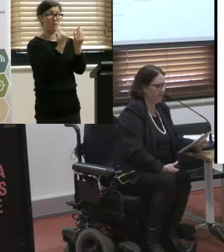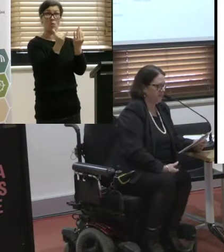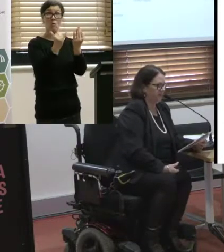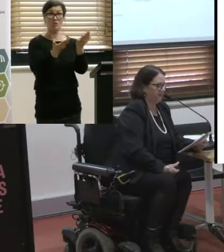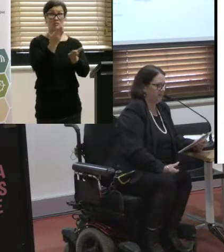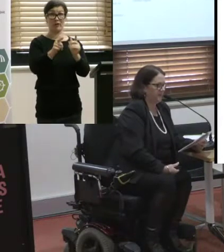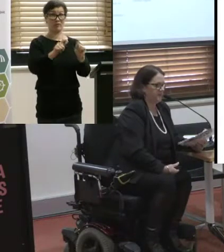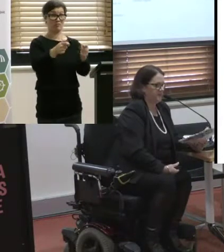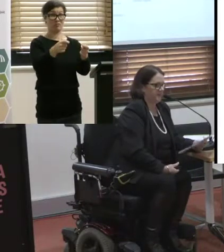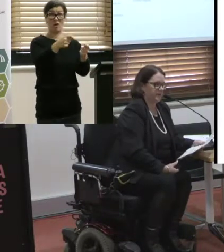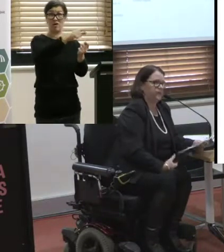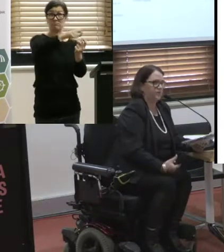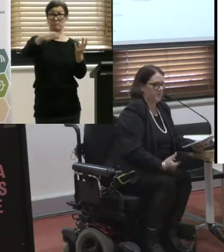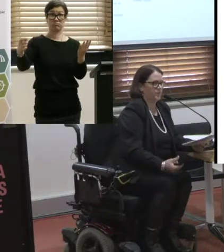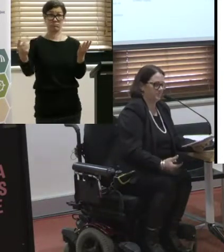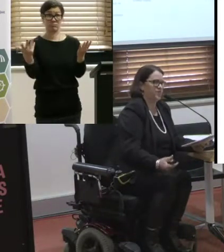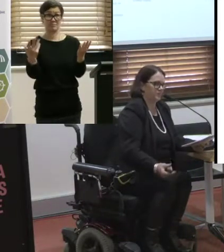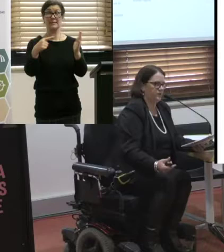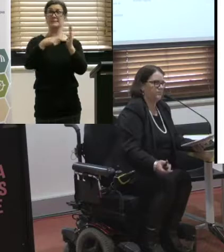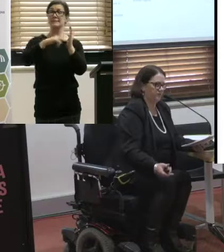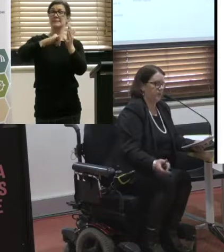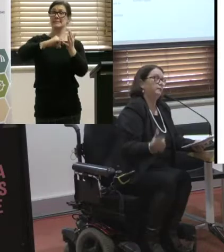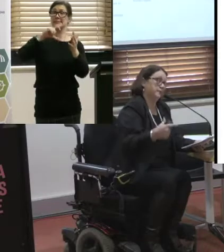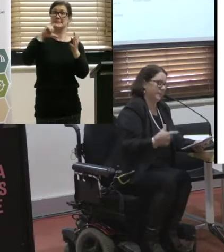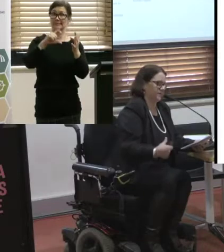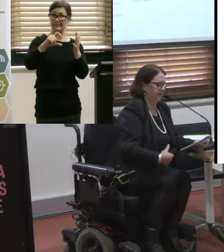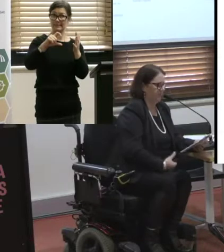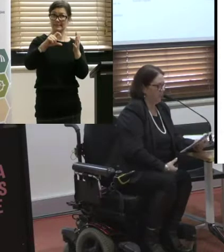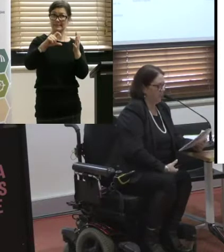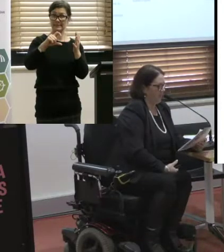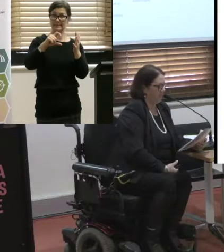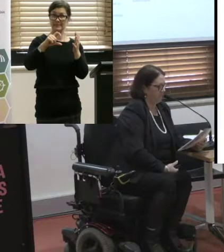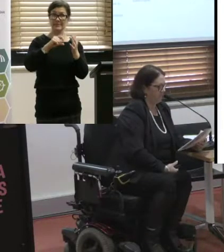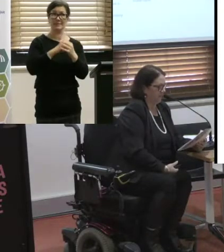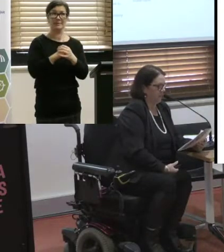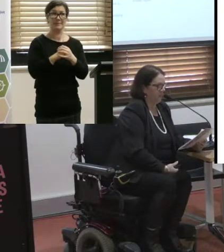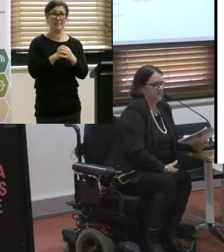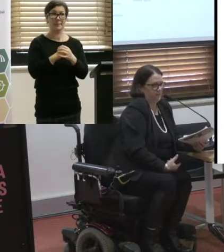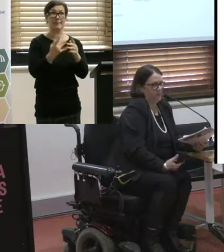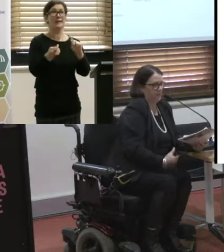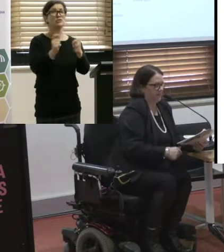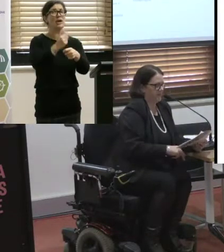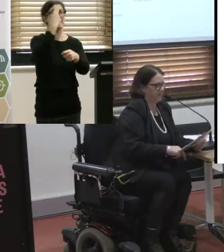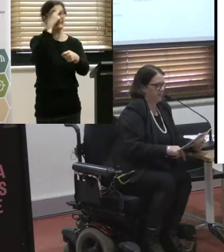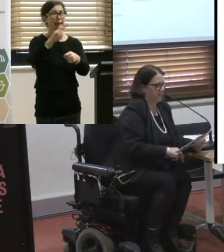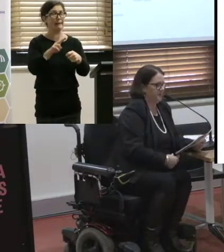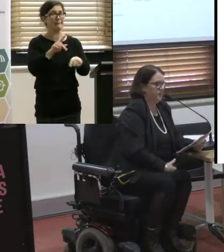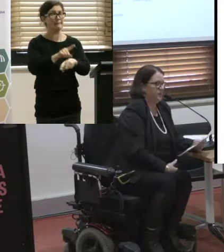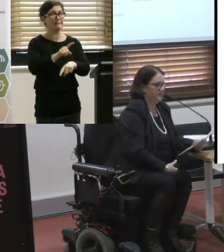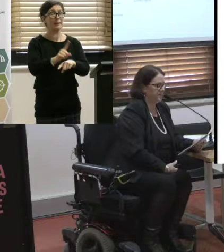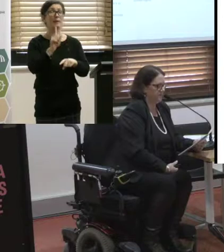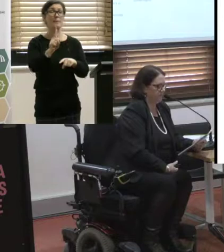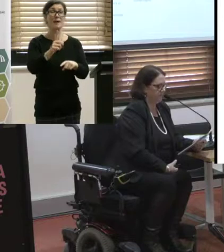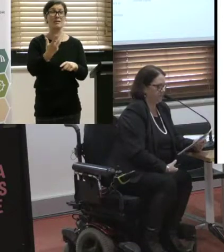provider, the TSC or the Commercial Passenger Vehicles Victoria from next week is like that. So we have the